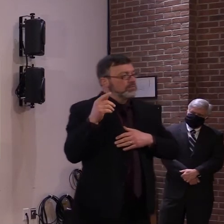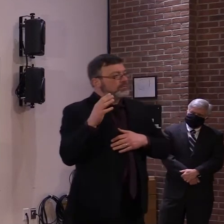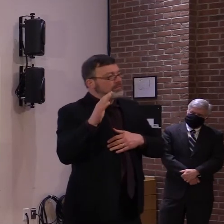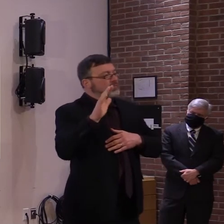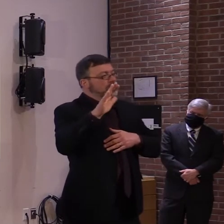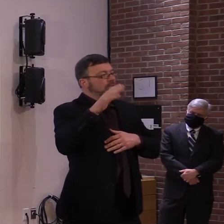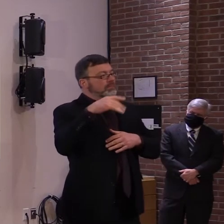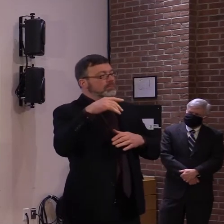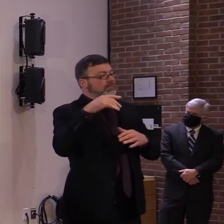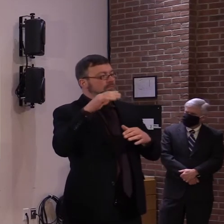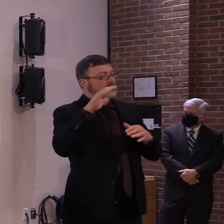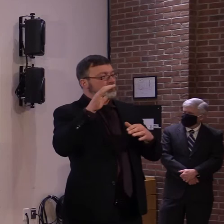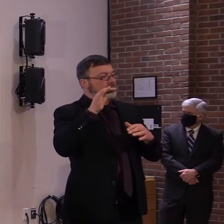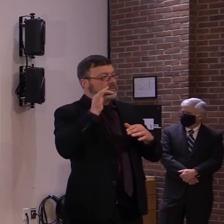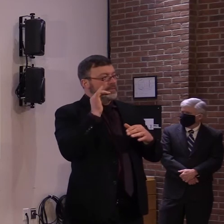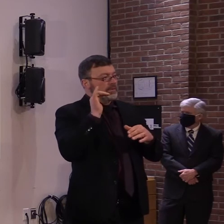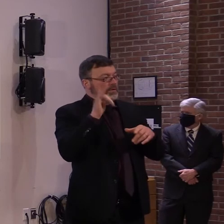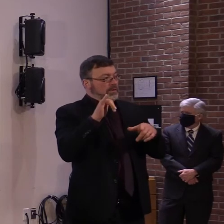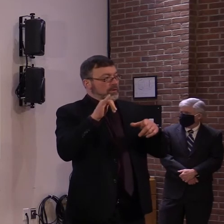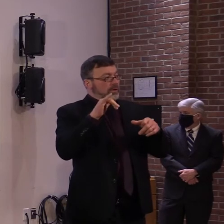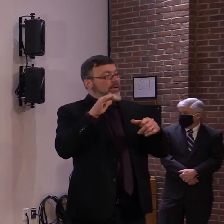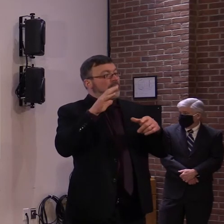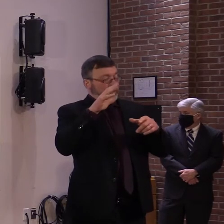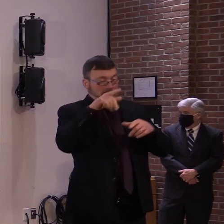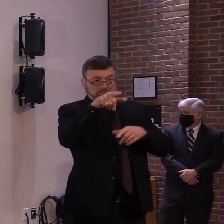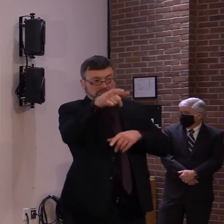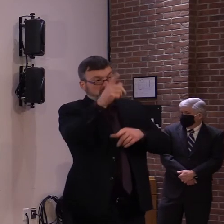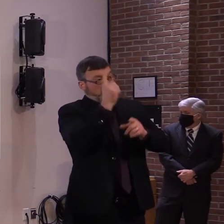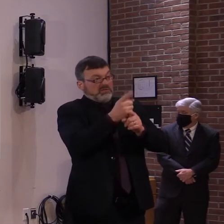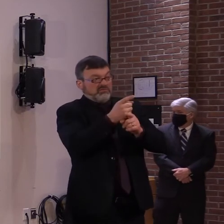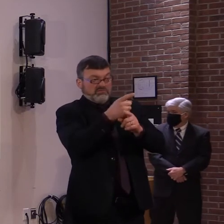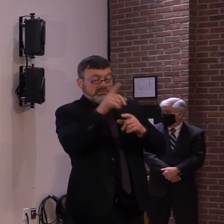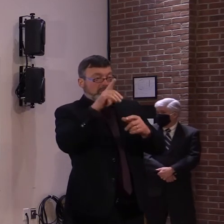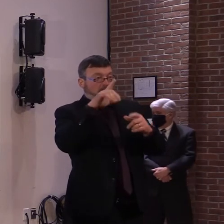definite possibility for people in those households. Um,